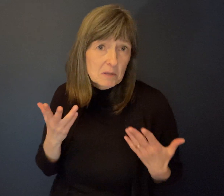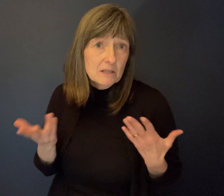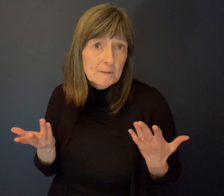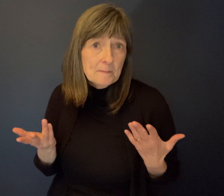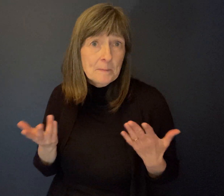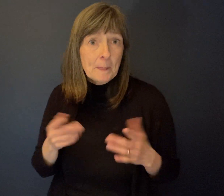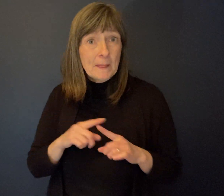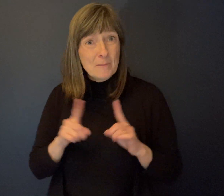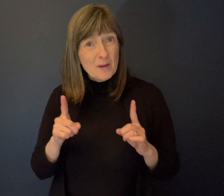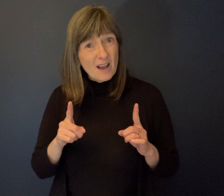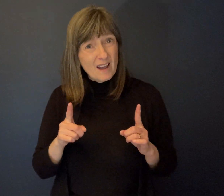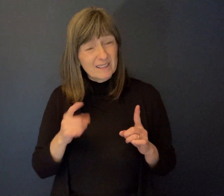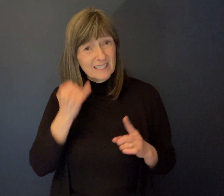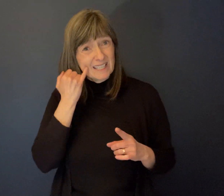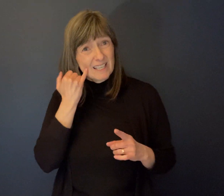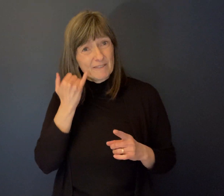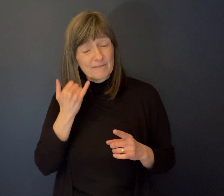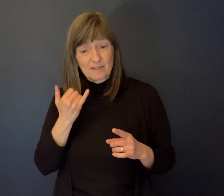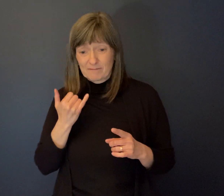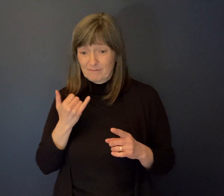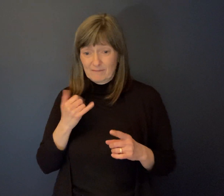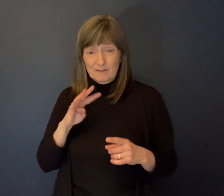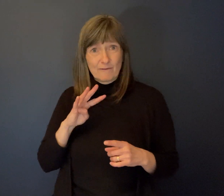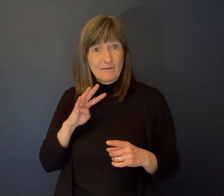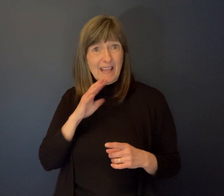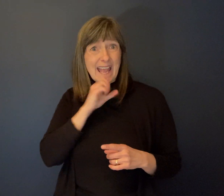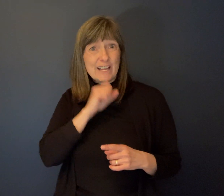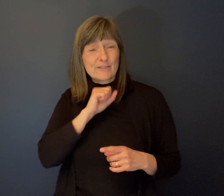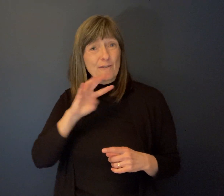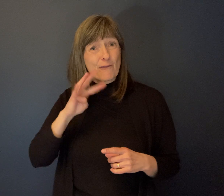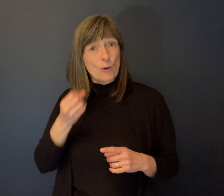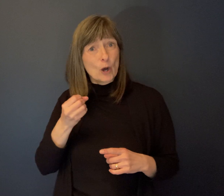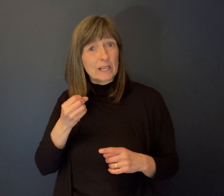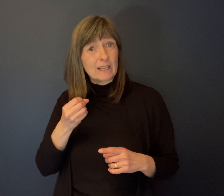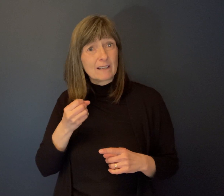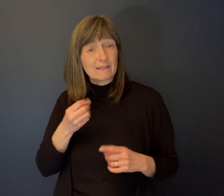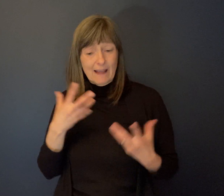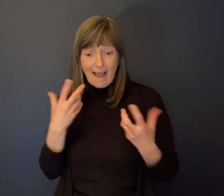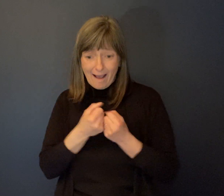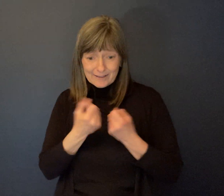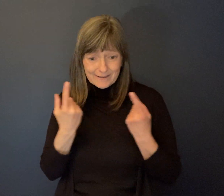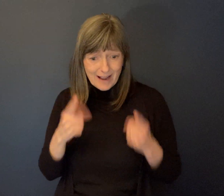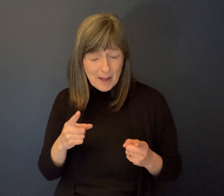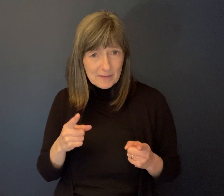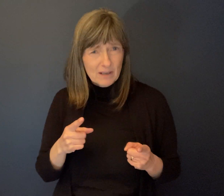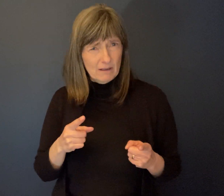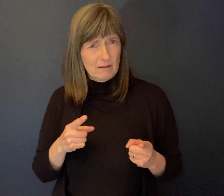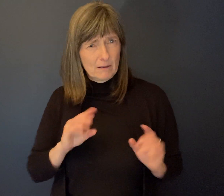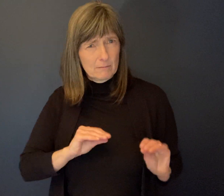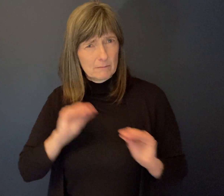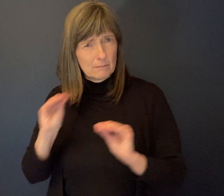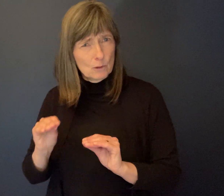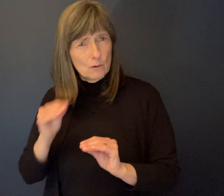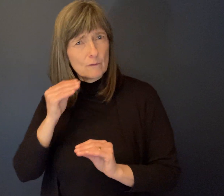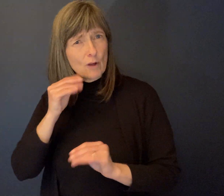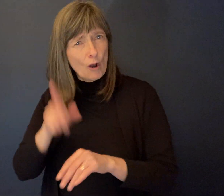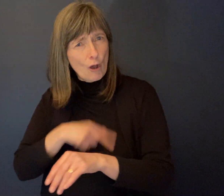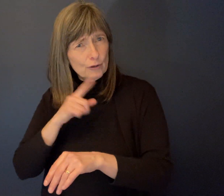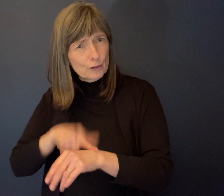But when you've incurred an injury at 35 or 40 years of age, you do not expect you're living in a long-term care facility, but no outlet in terms of support moved